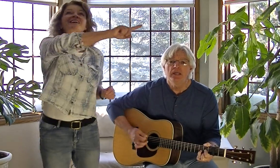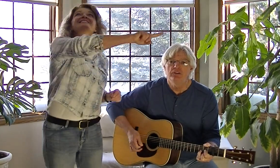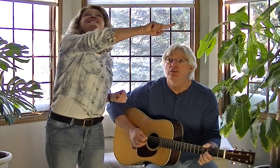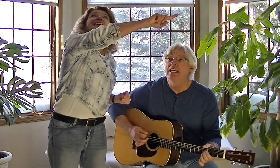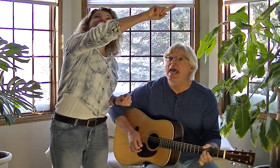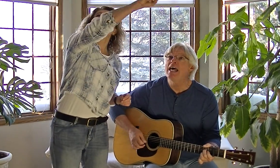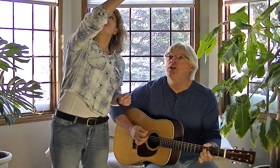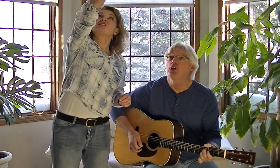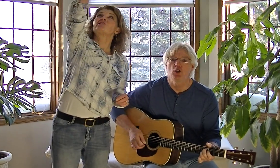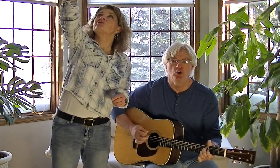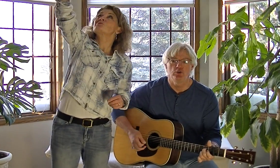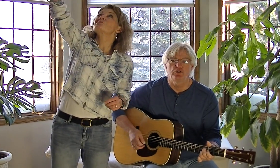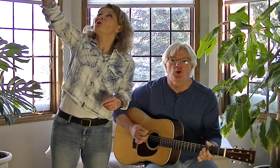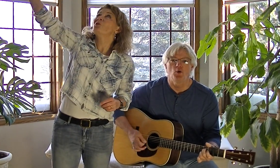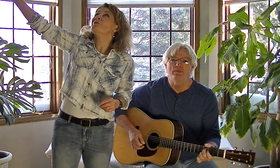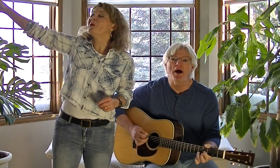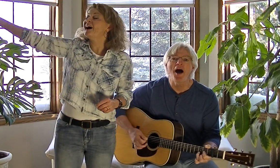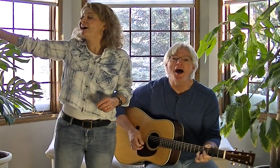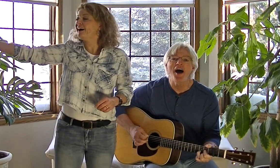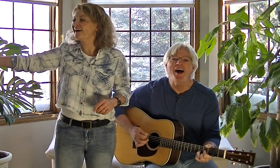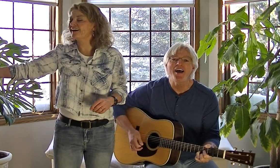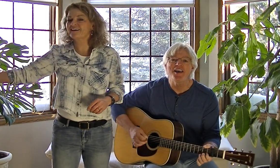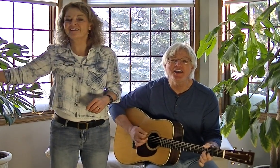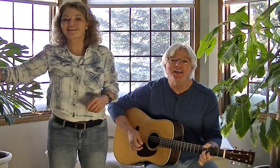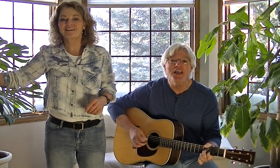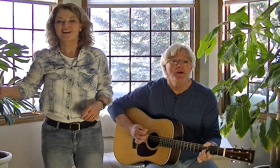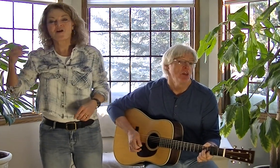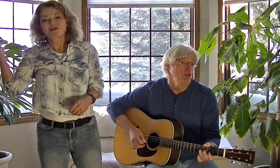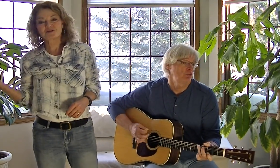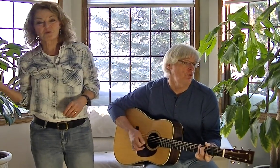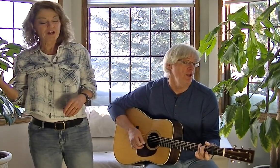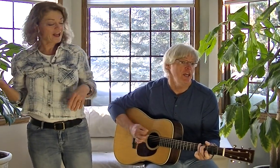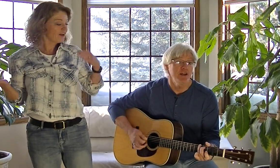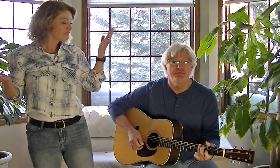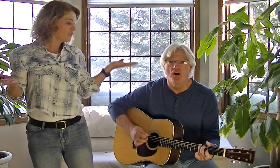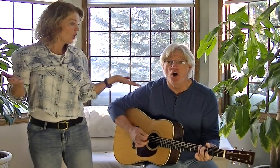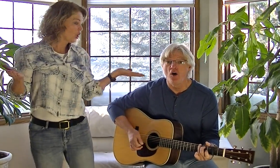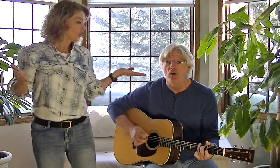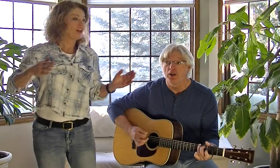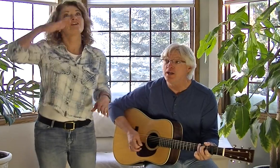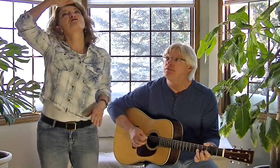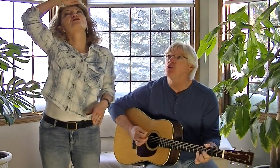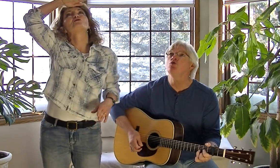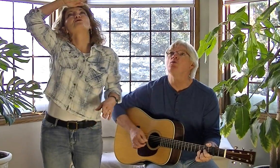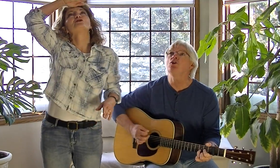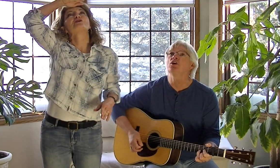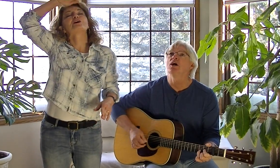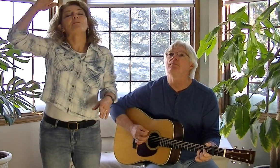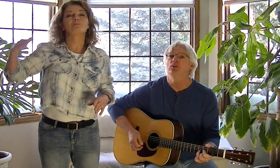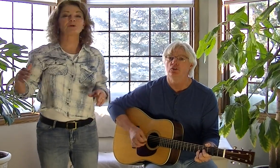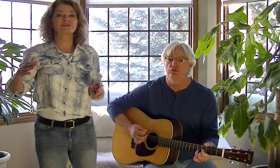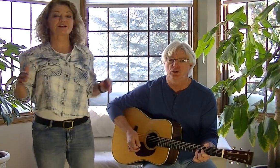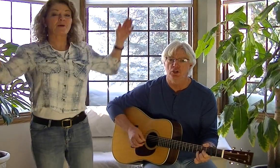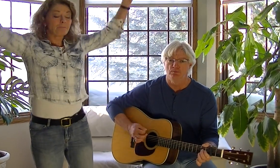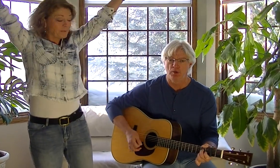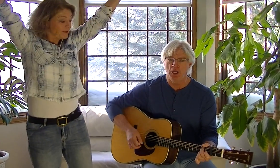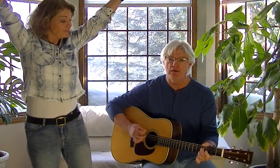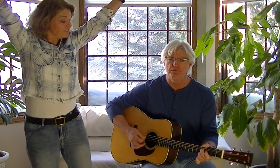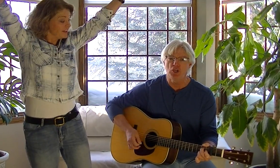it's a Canada Goose going by. Spring and fall, if you look up, you see a big bee